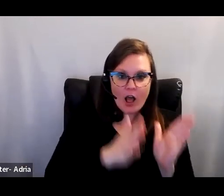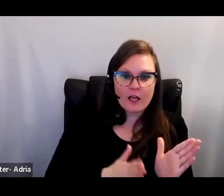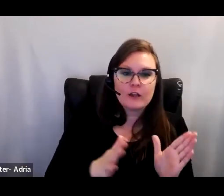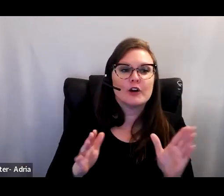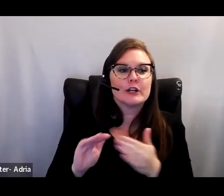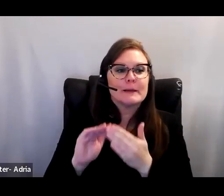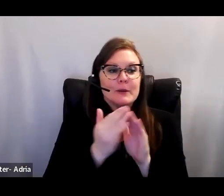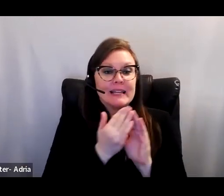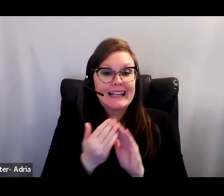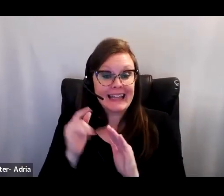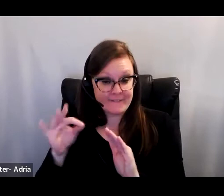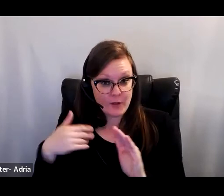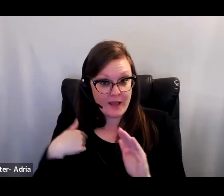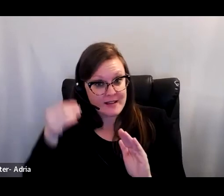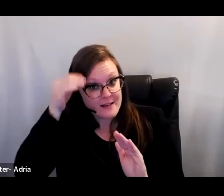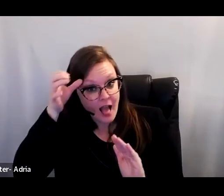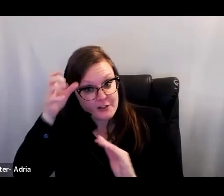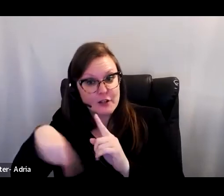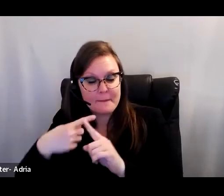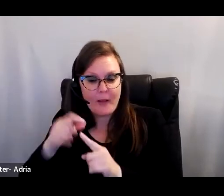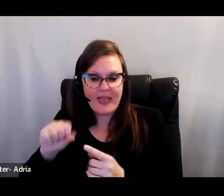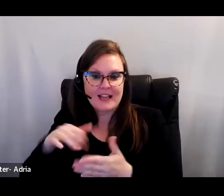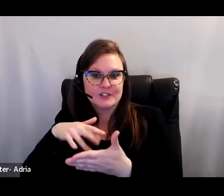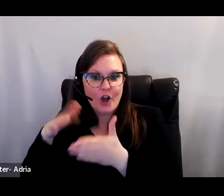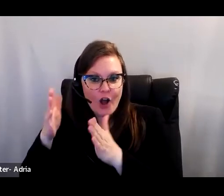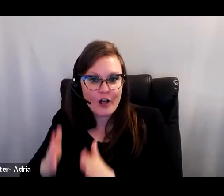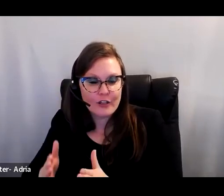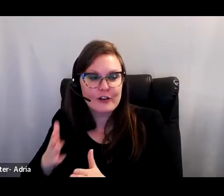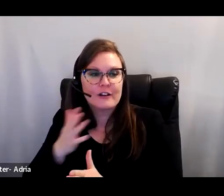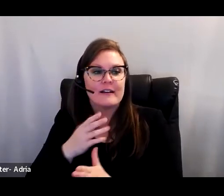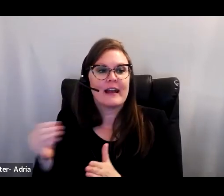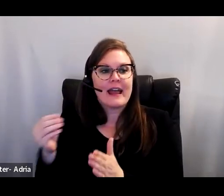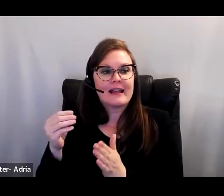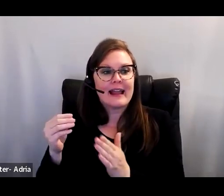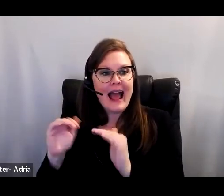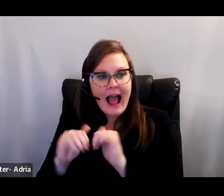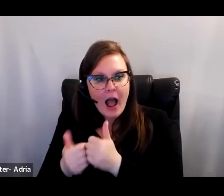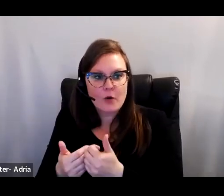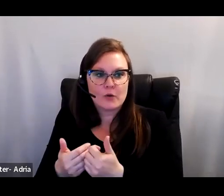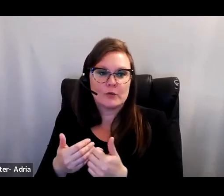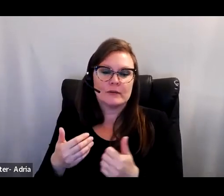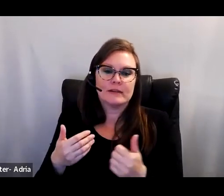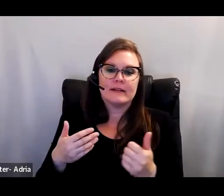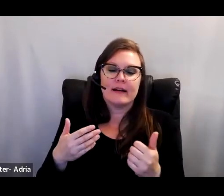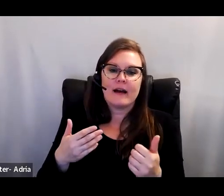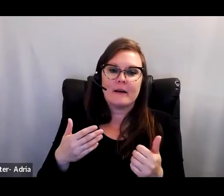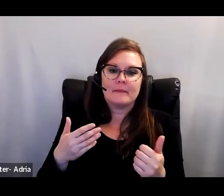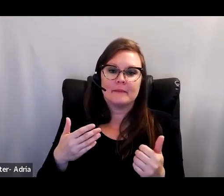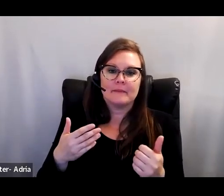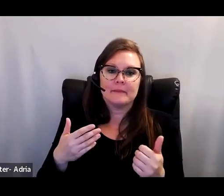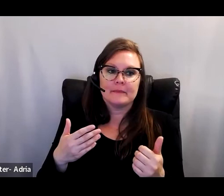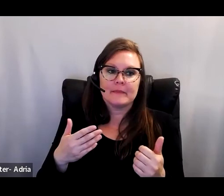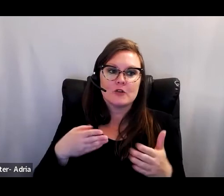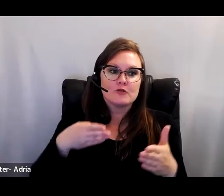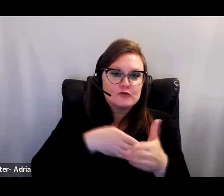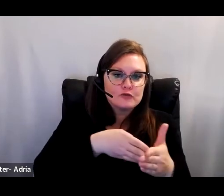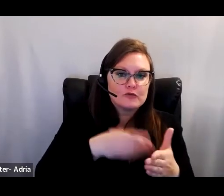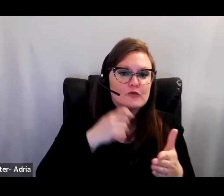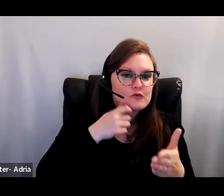on educational reform with scholars who have knowledge on how to create more equitable, anti-racist, and decolonized spaces for learners.